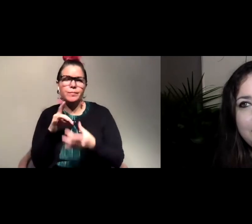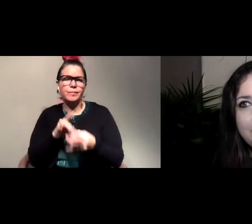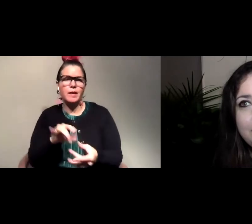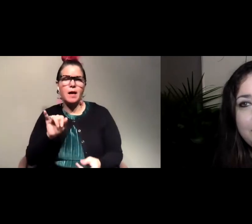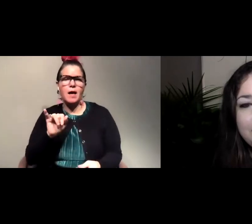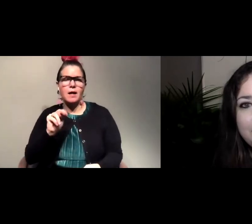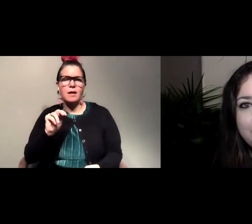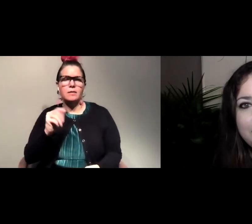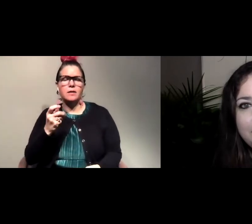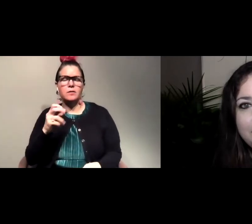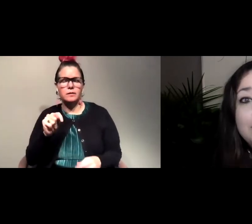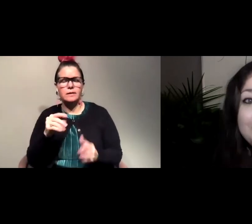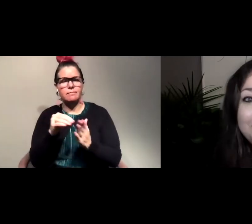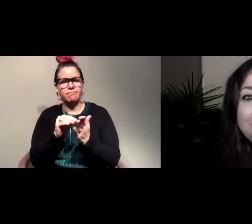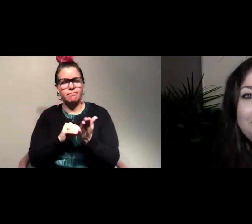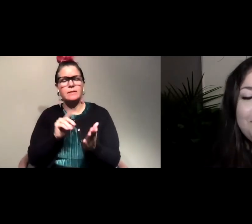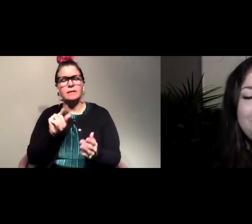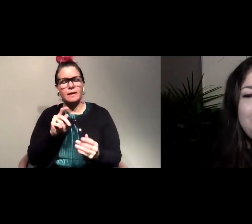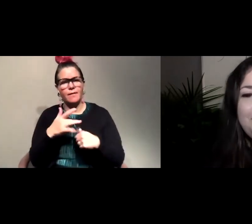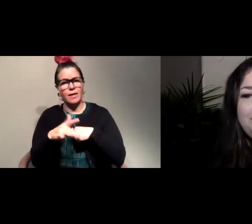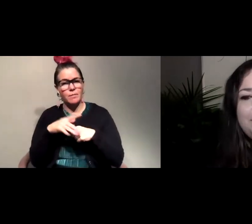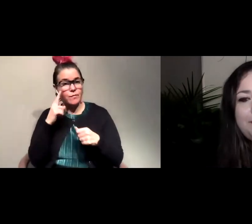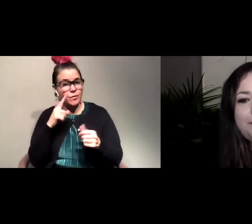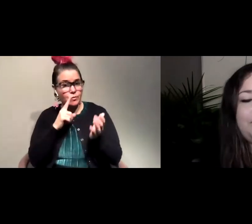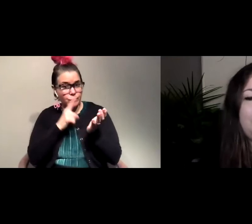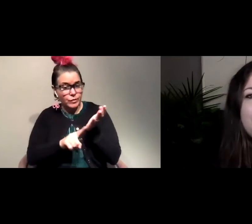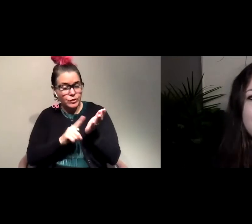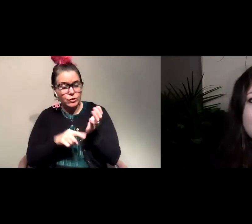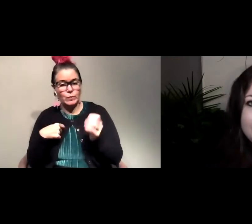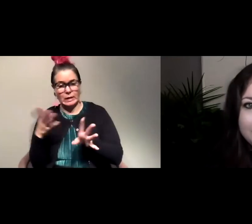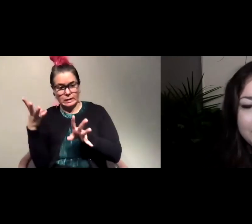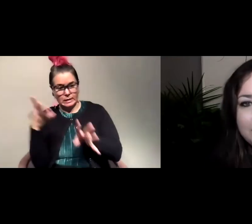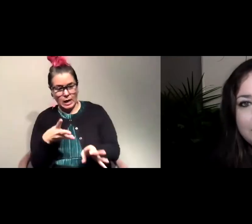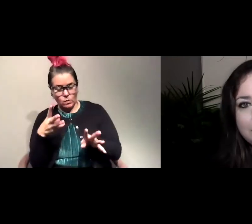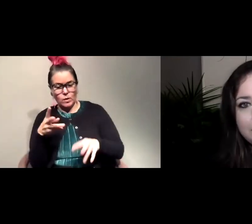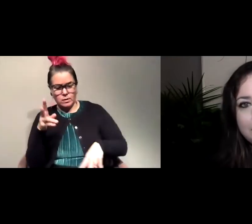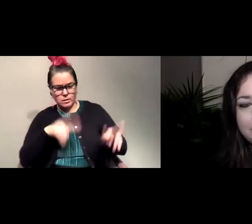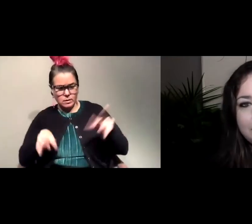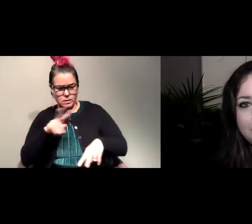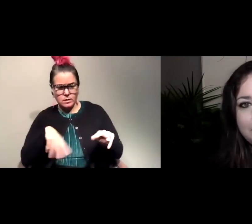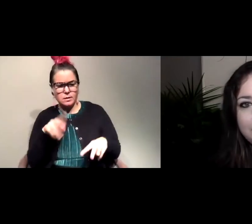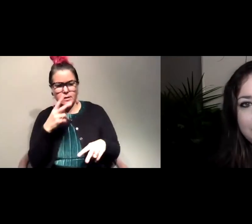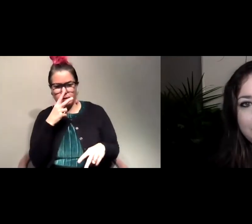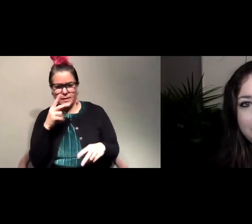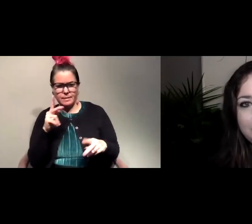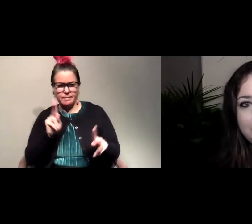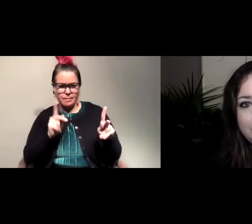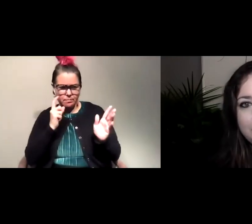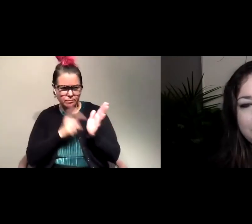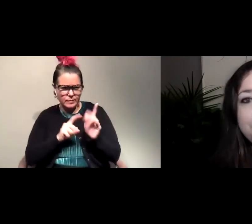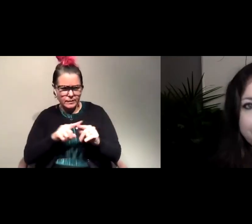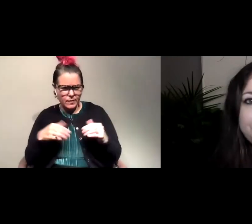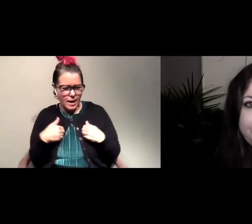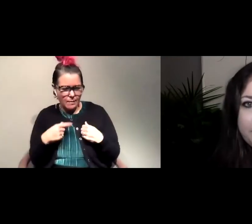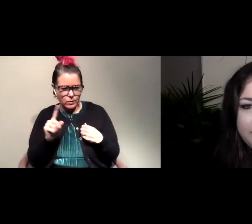that data available to researchers so that we can download it and see where people are seeing different animals and plants